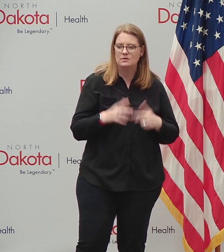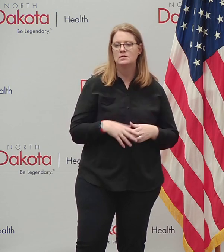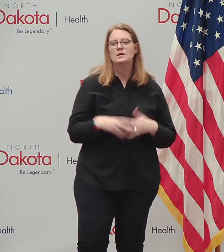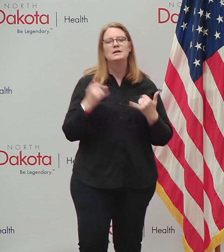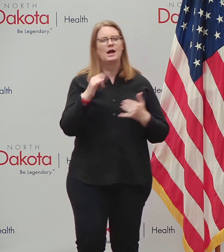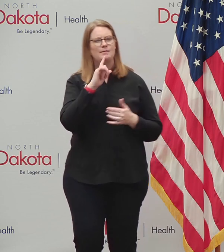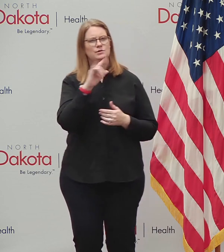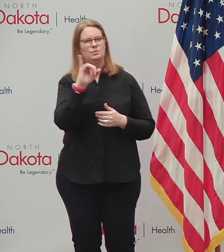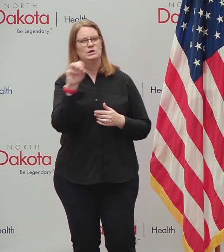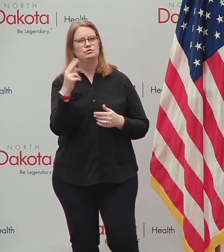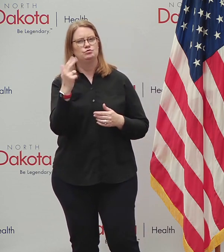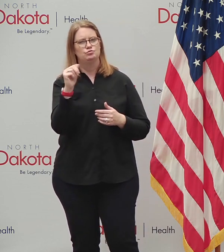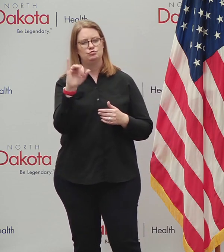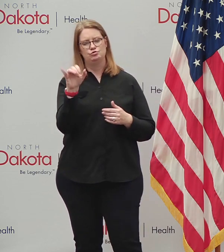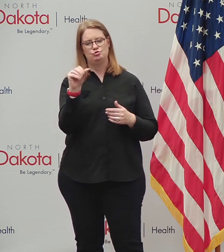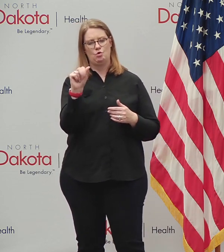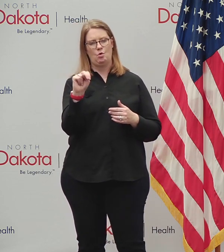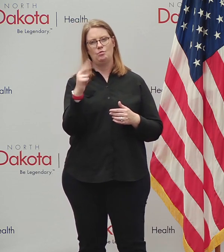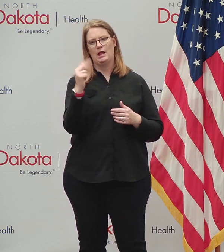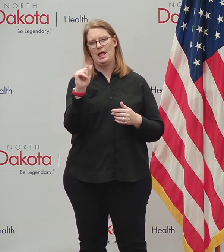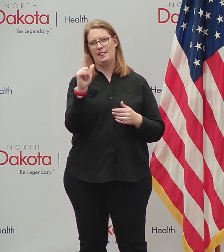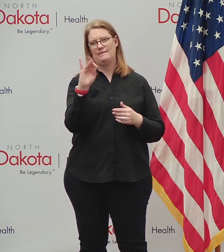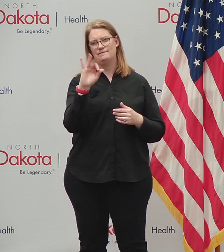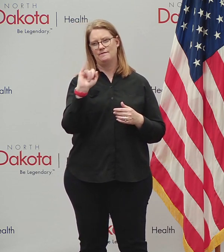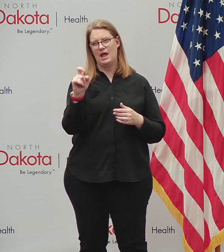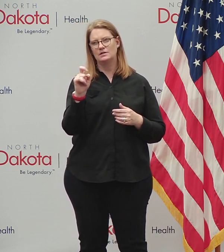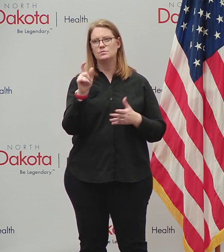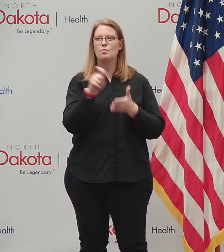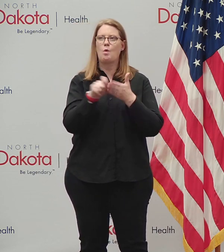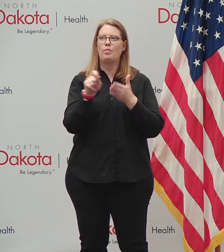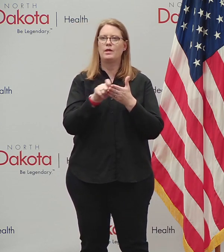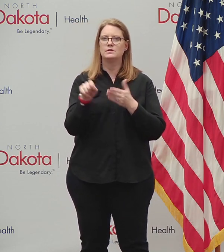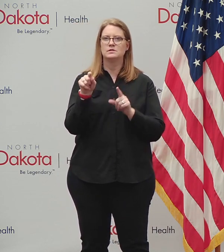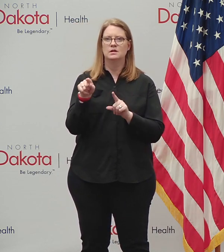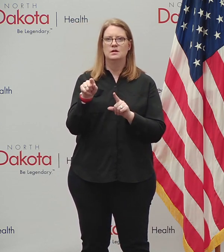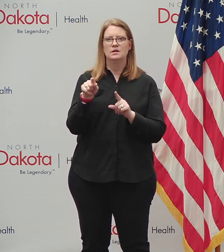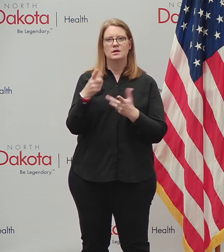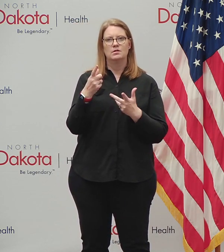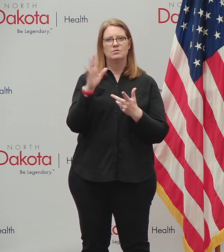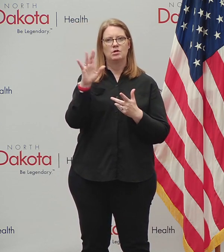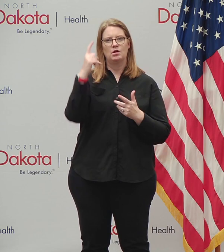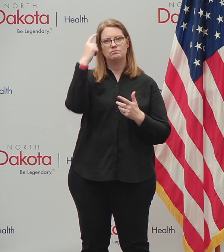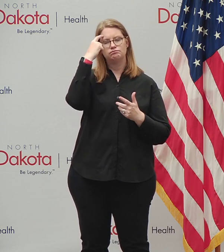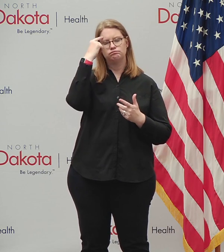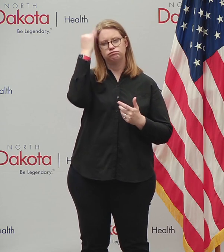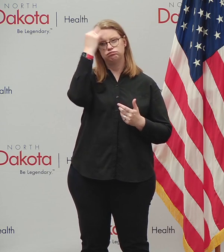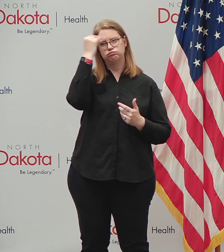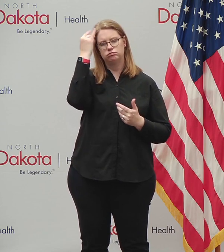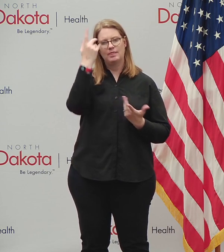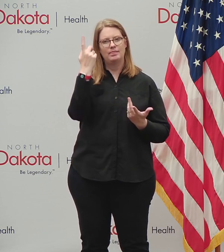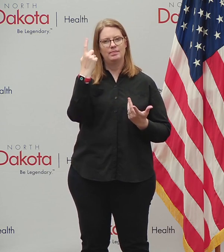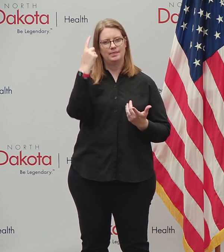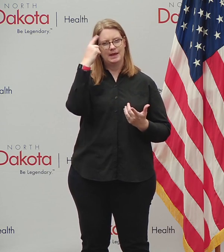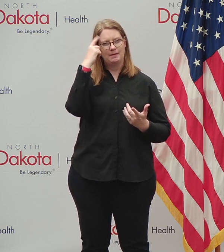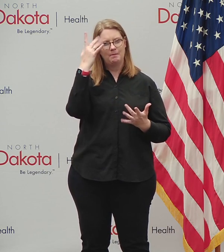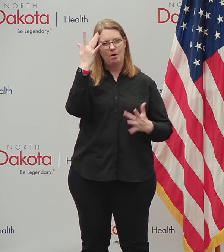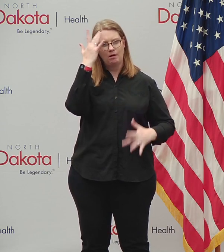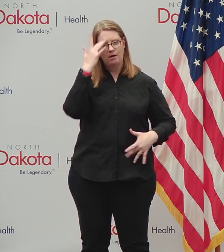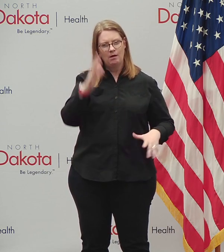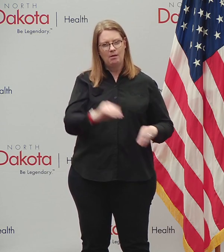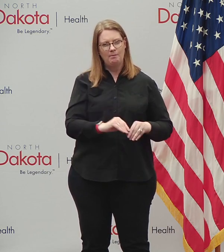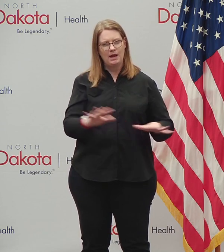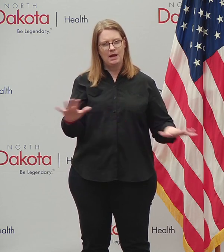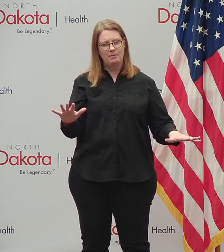Halifax wrote that, she wasn't thinking about a time of a pandemic, because